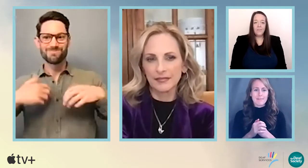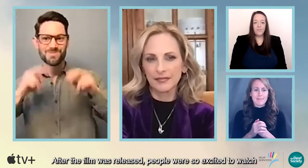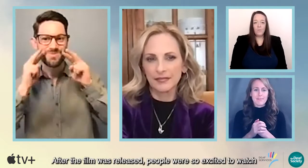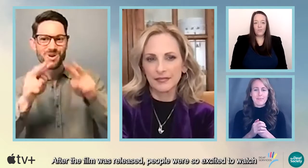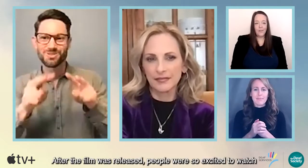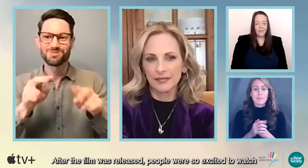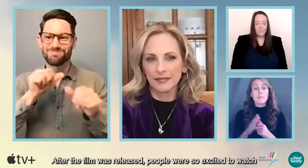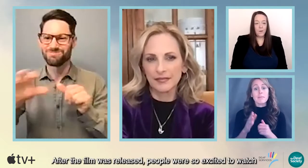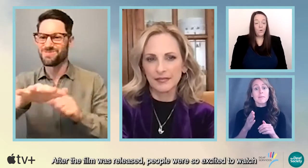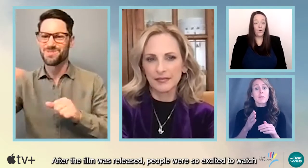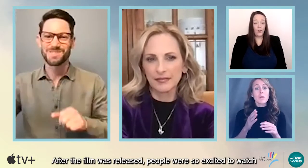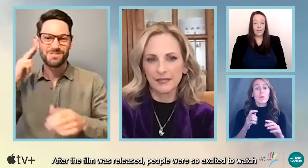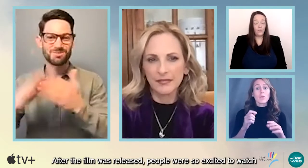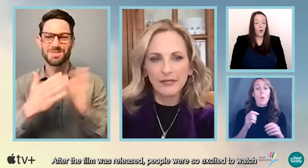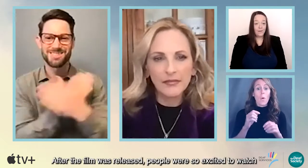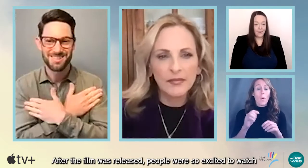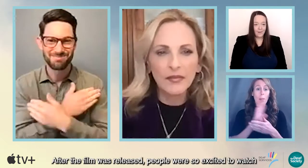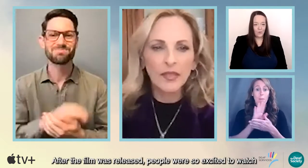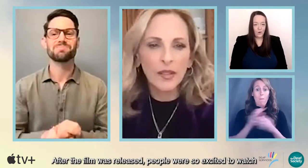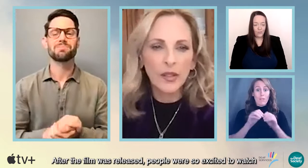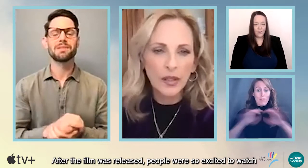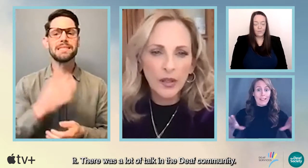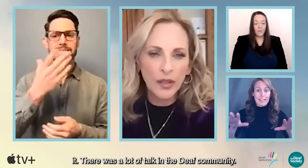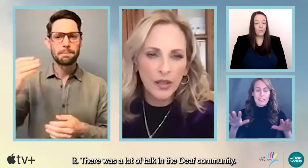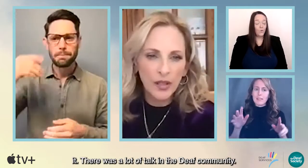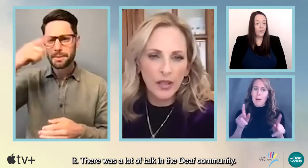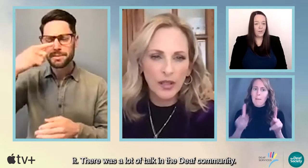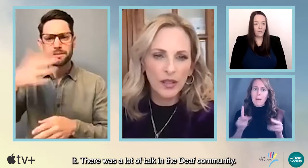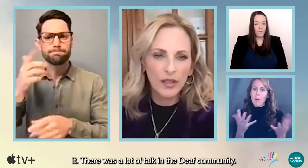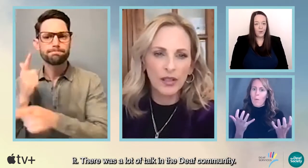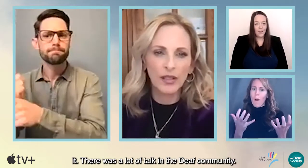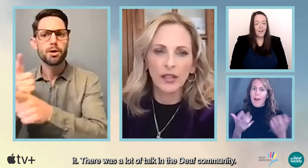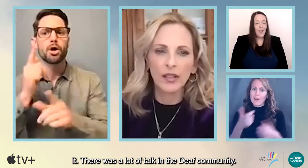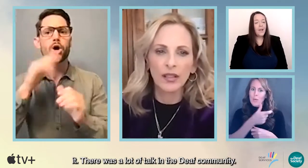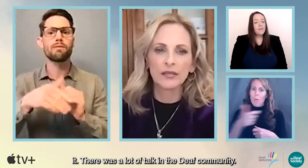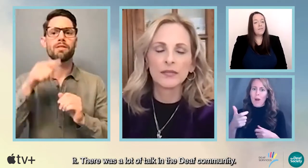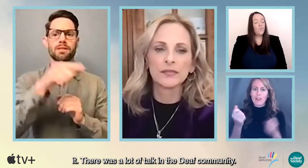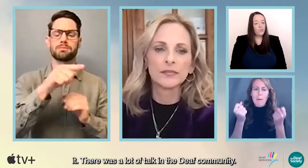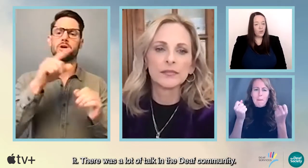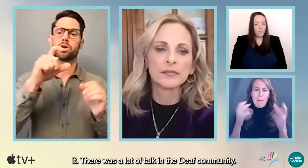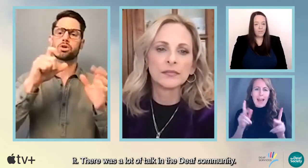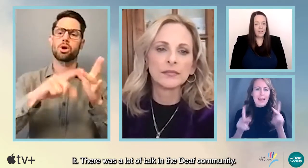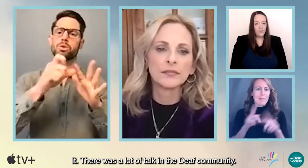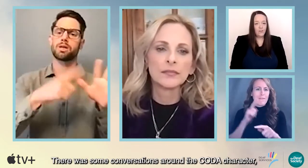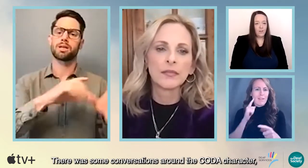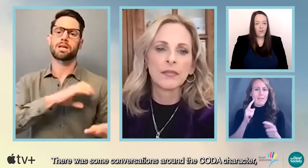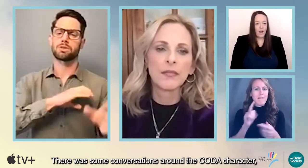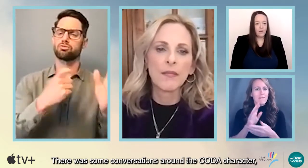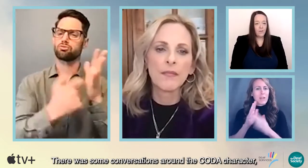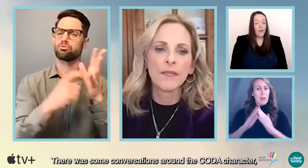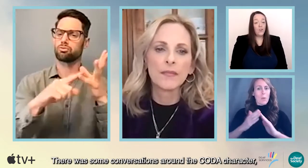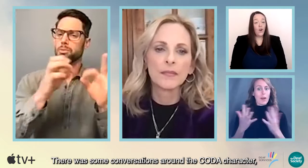Marlee. After the film was released, people were so excited to watch it. There was a lot of talk in the deaf community. There was some conversations